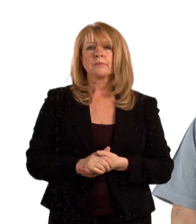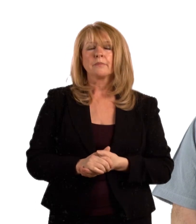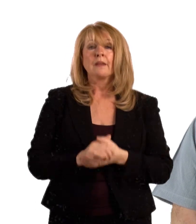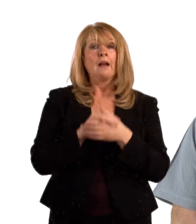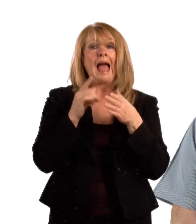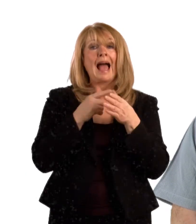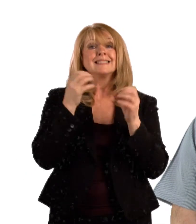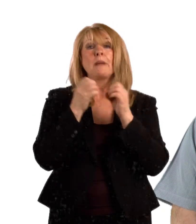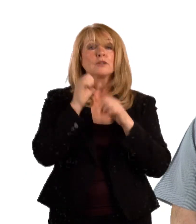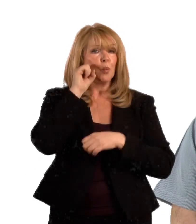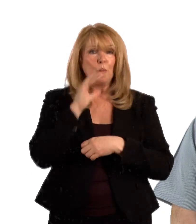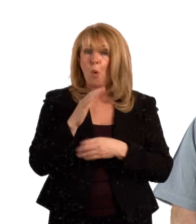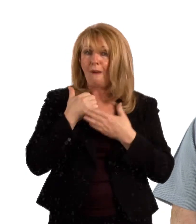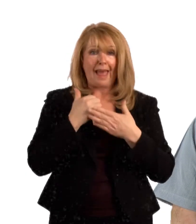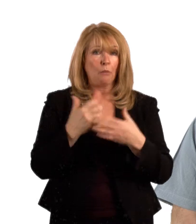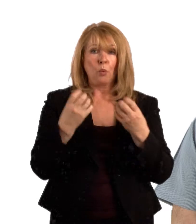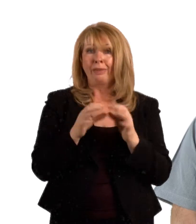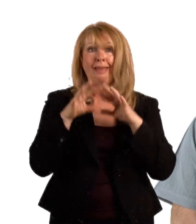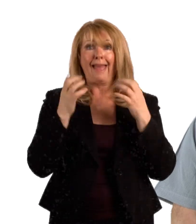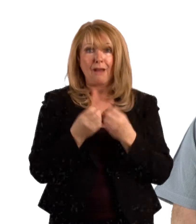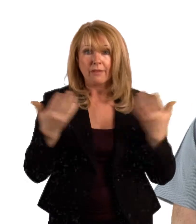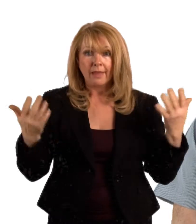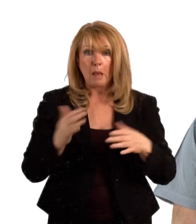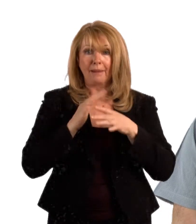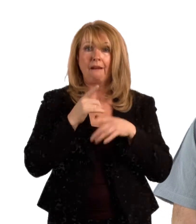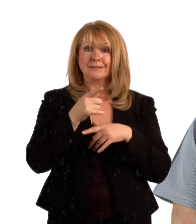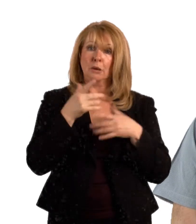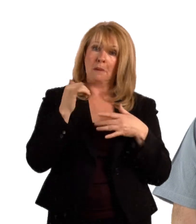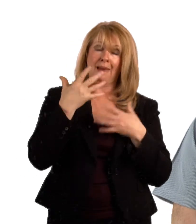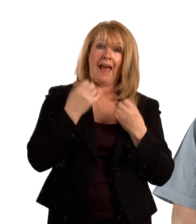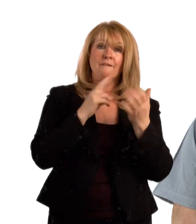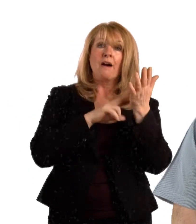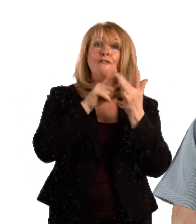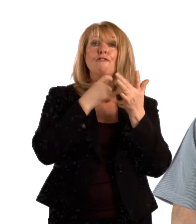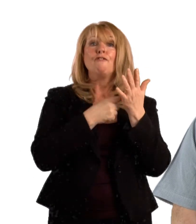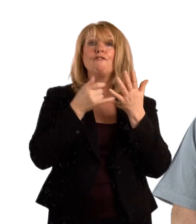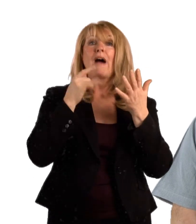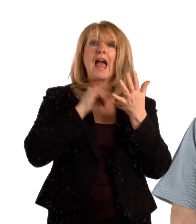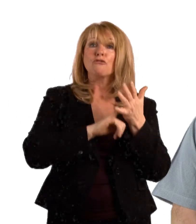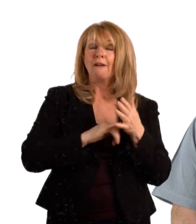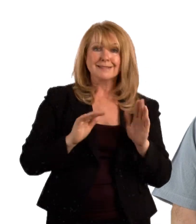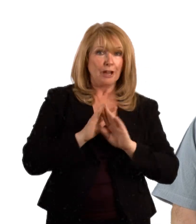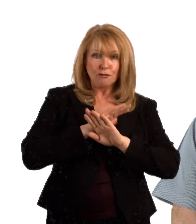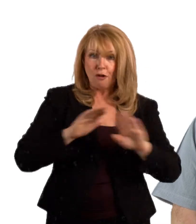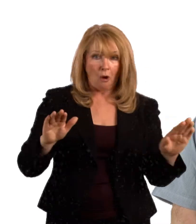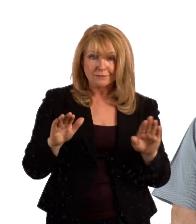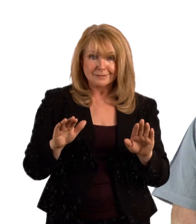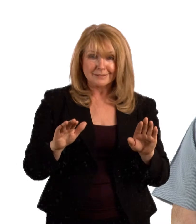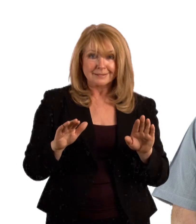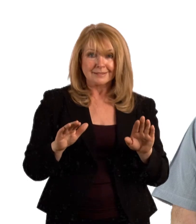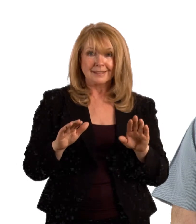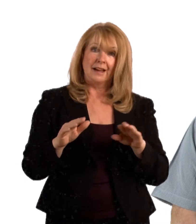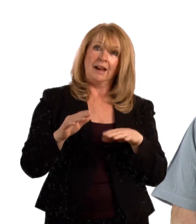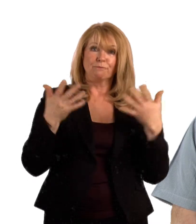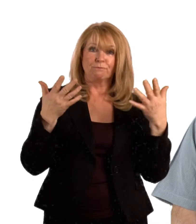best treatment for these types of minor conditions, viral infections, is over-the-counter remedies. Plenty of rest and drinking